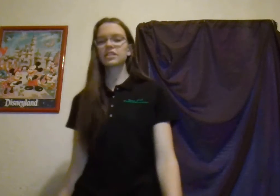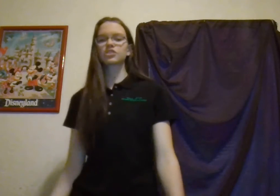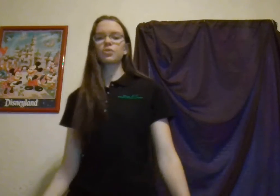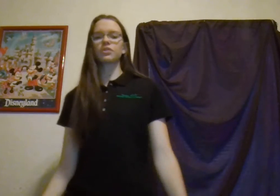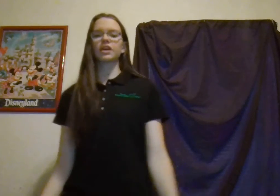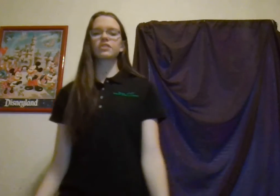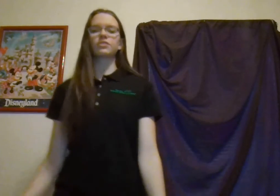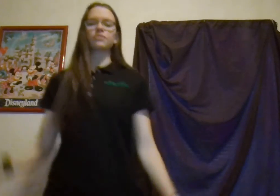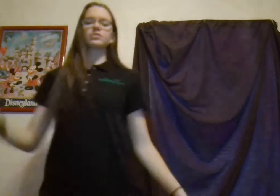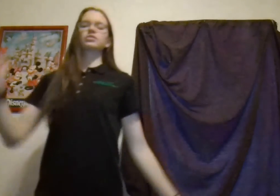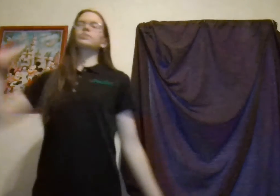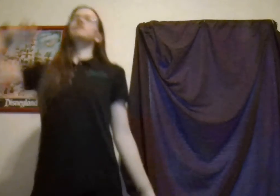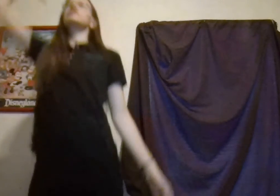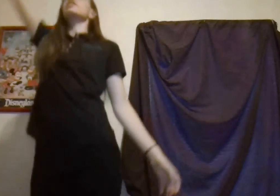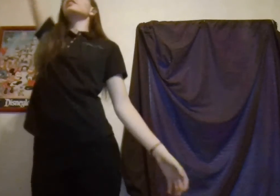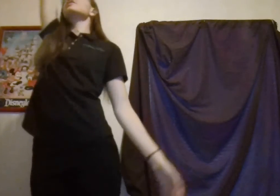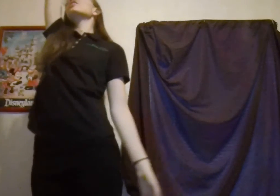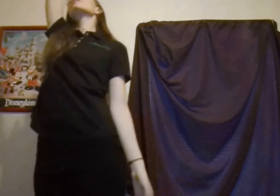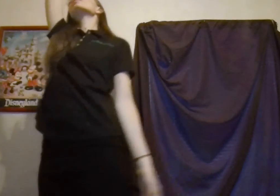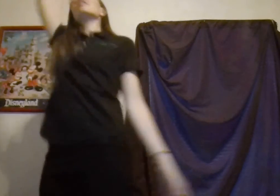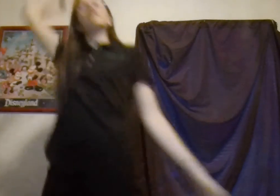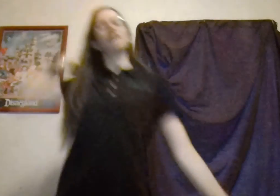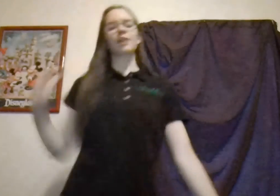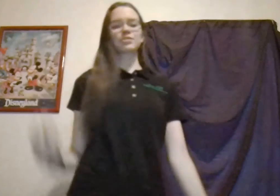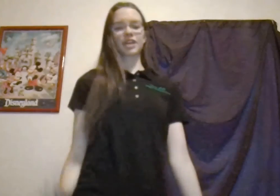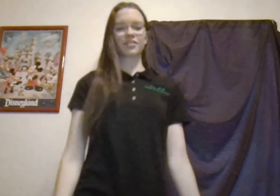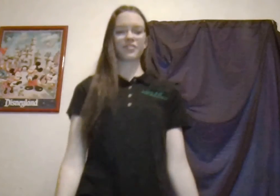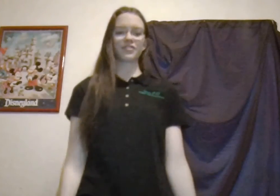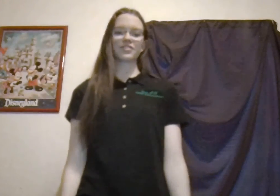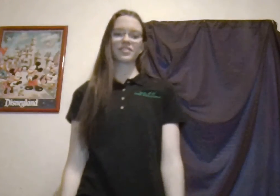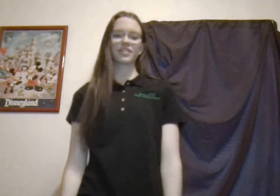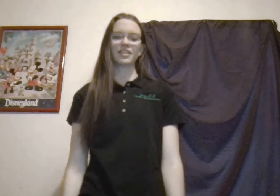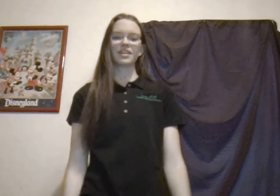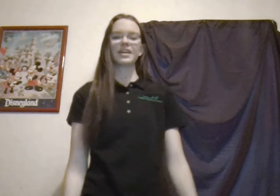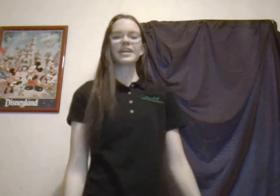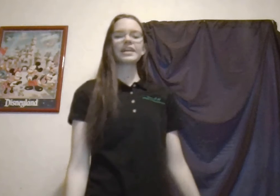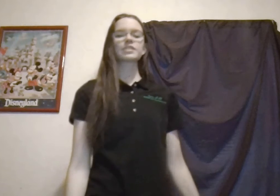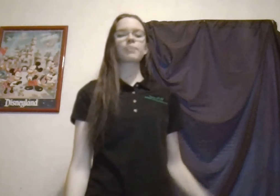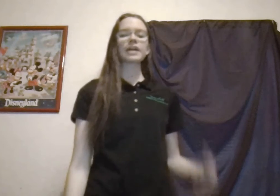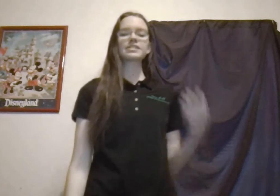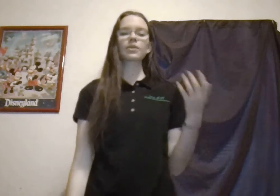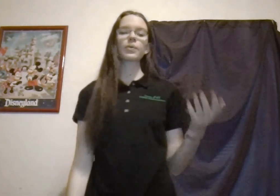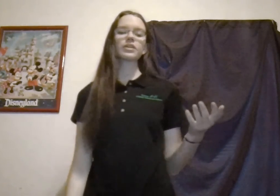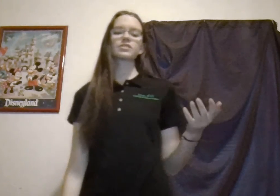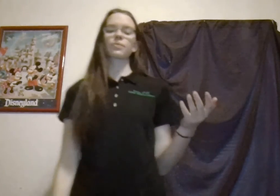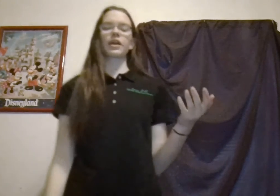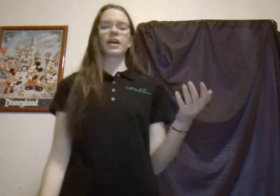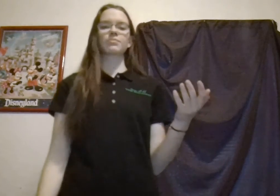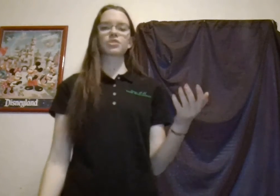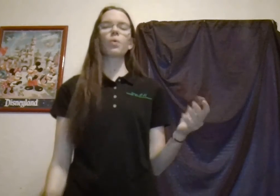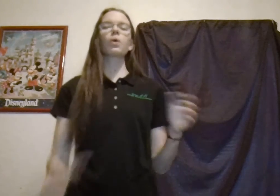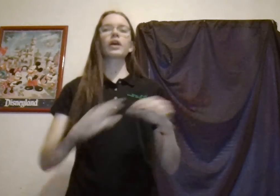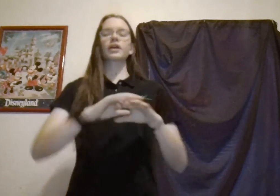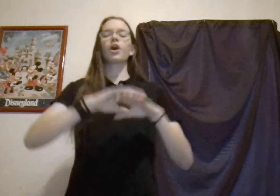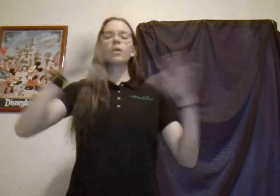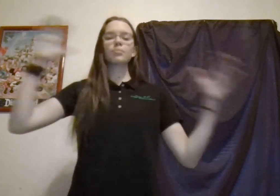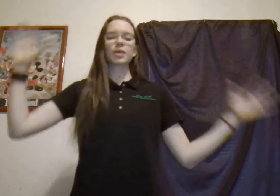in the stool that you use to reach the cookie jar on the top shelf. It's basic wheels and ramps, or a complex